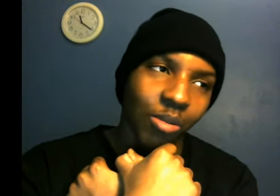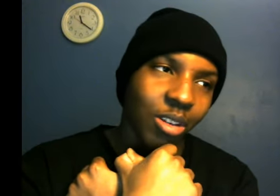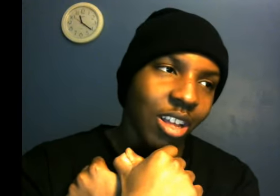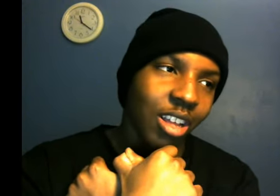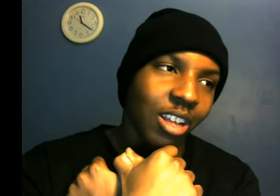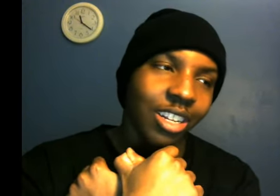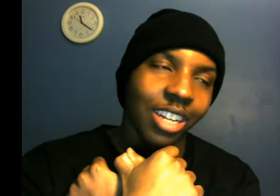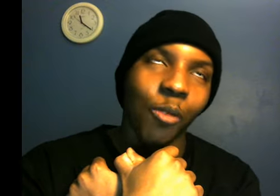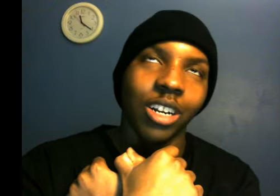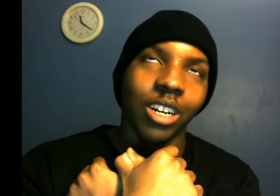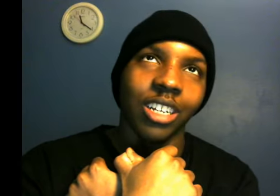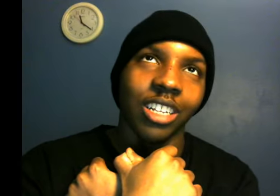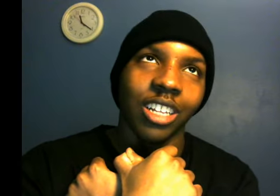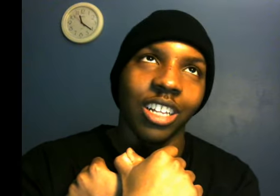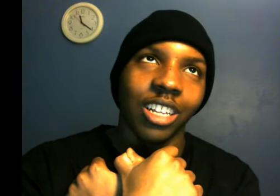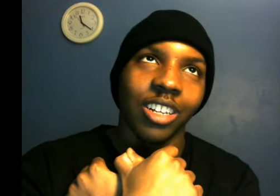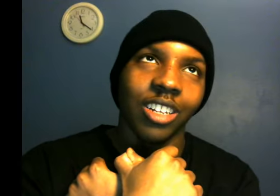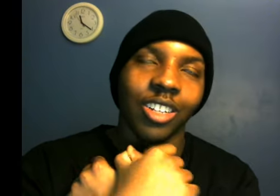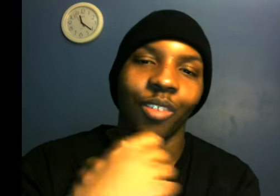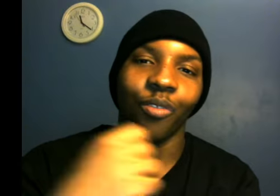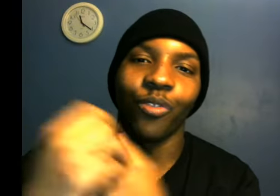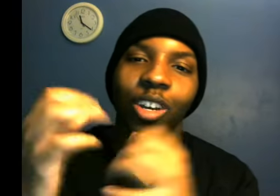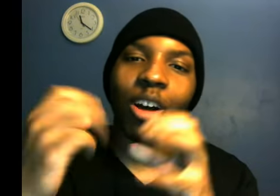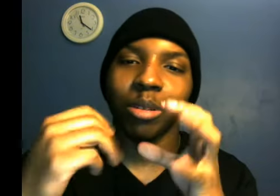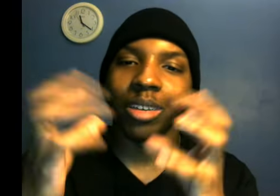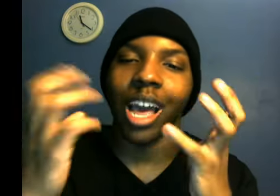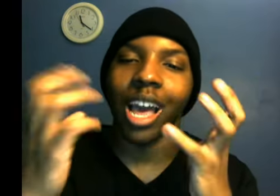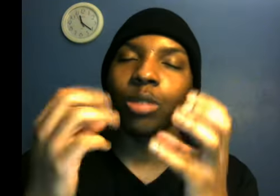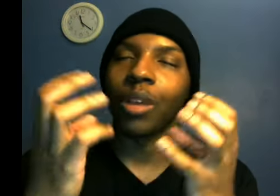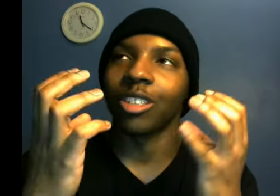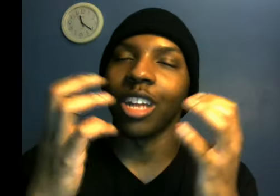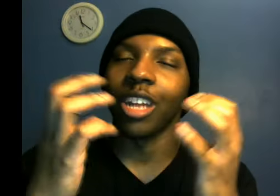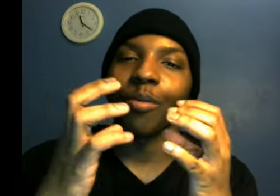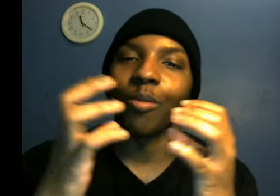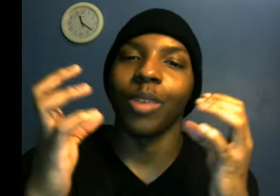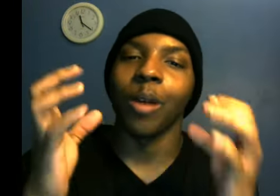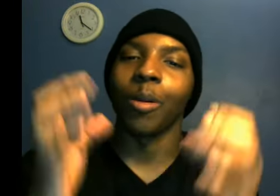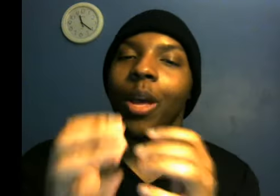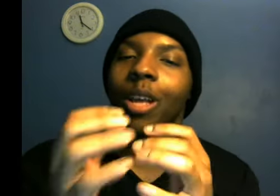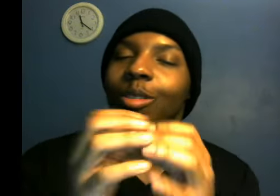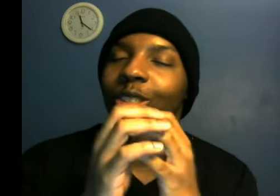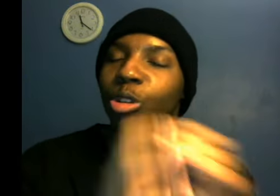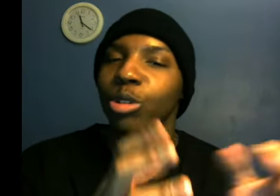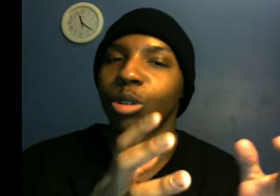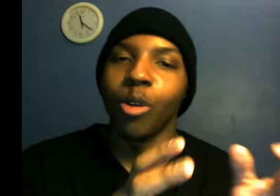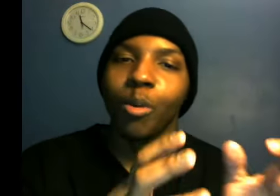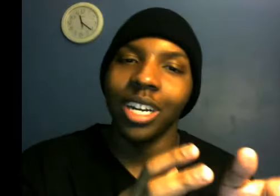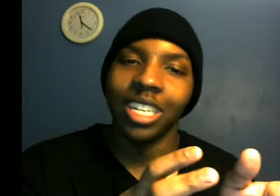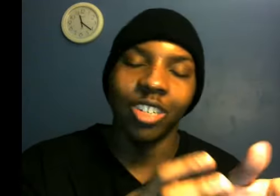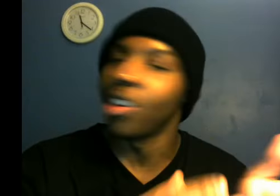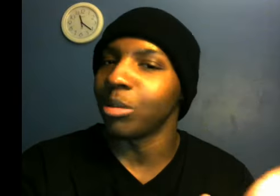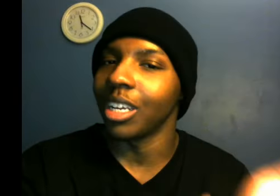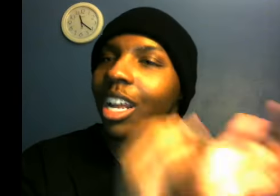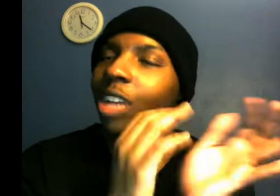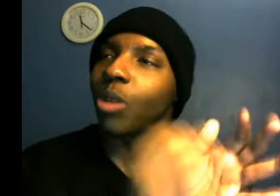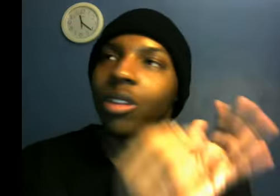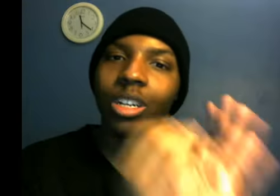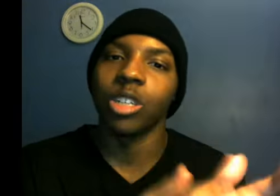they want to free off some cash space so they'll be able to pay sue some more money. You know what saying? That's why they released